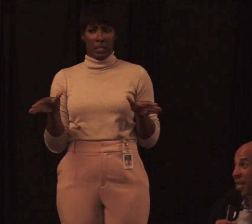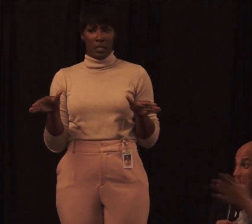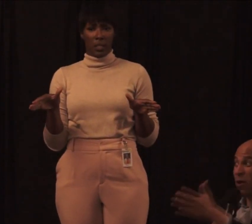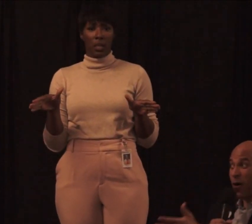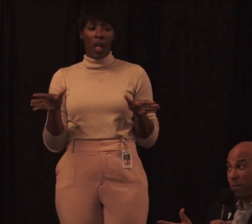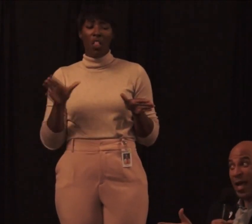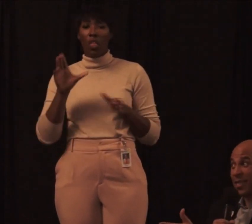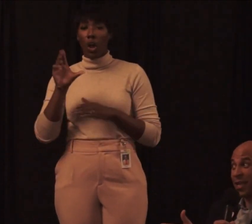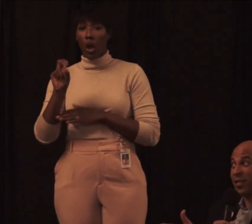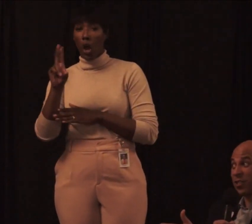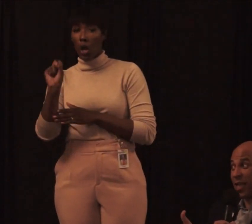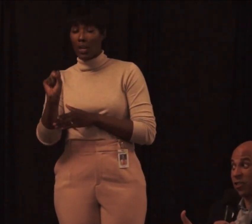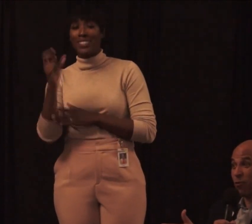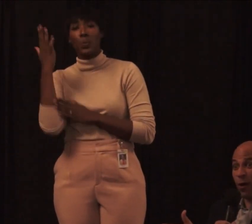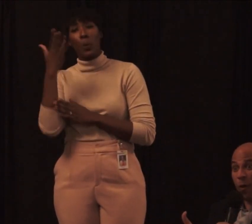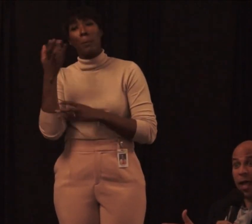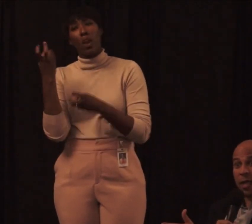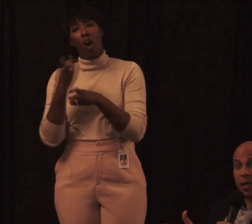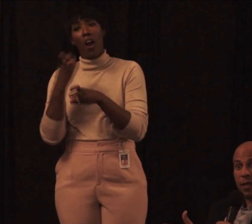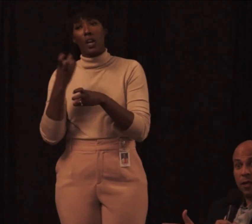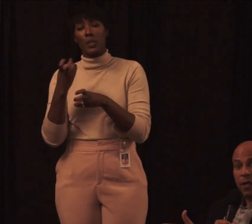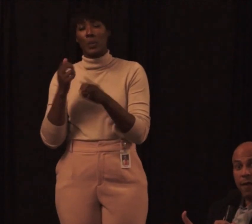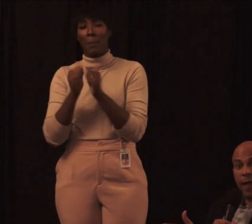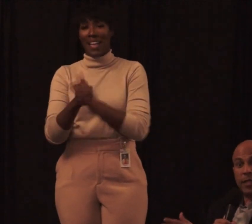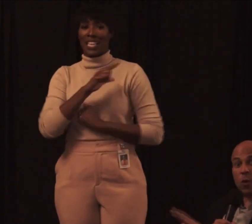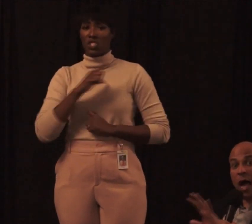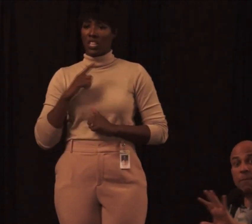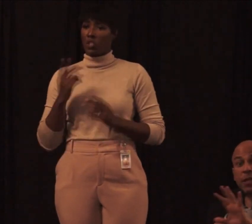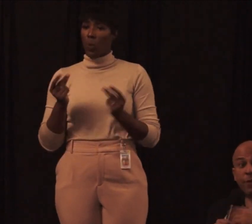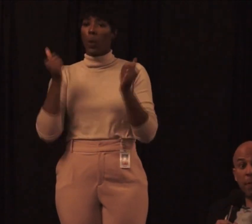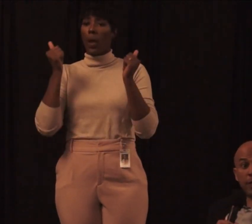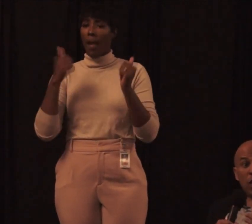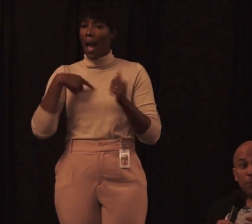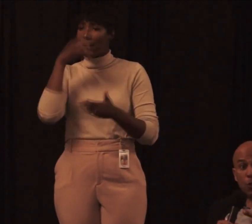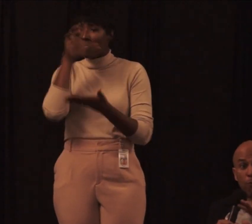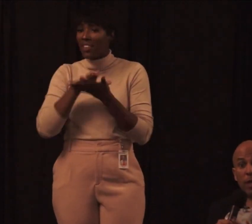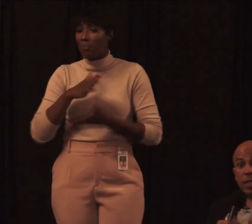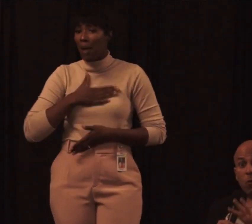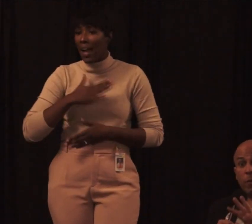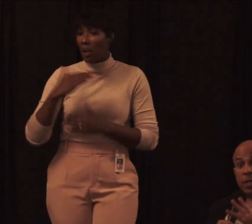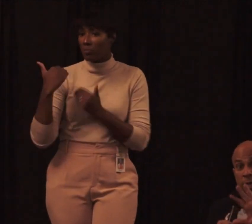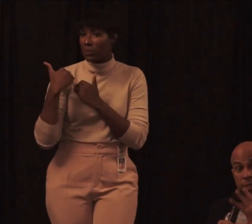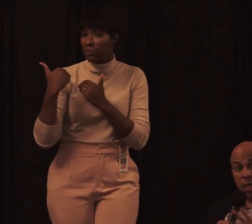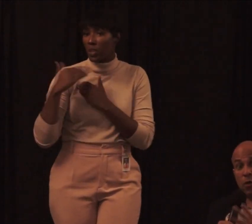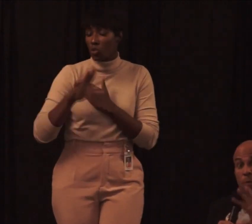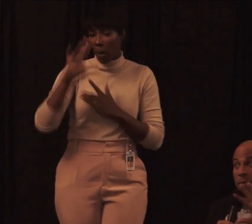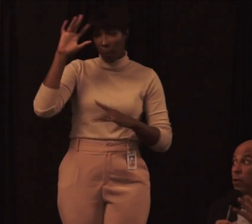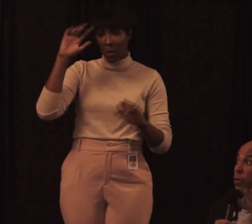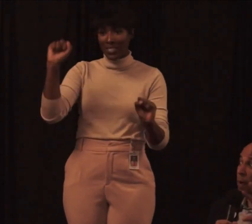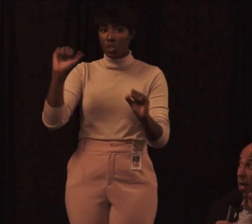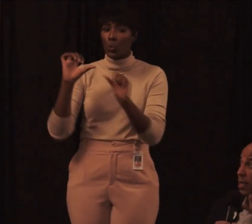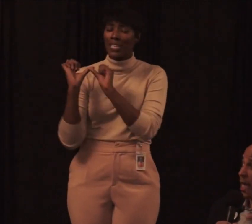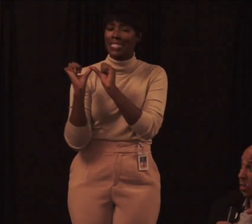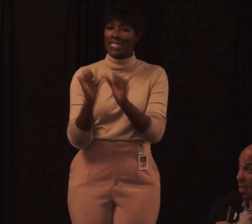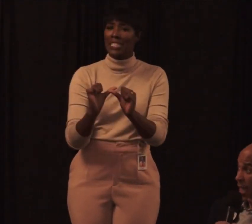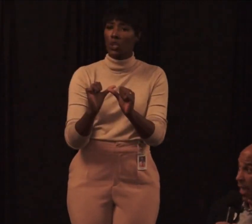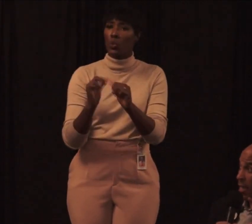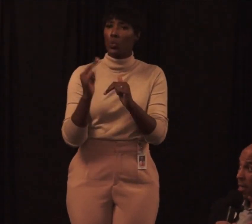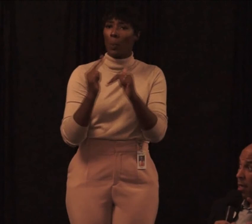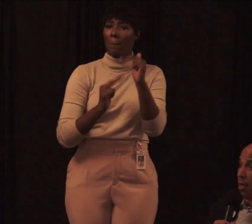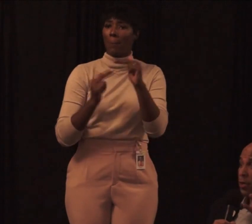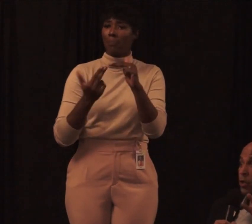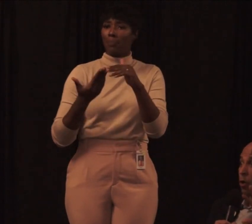this. It's going to be hard to pass any legislation right away. And so I believe that my job as your president will be to continue to build upon the